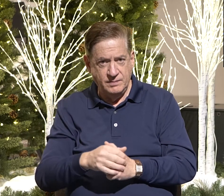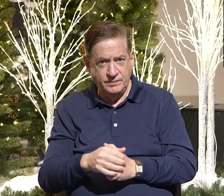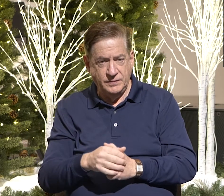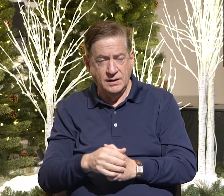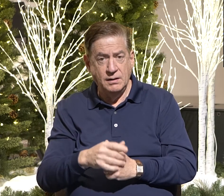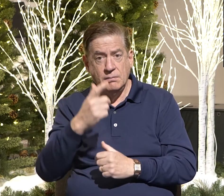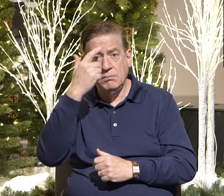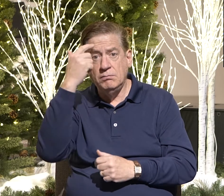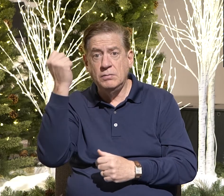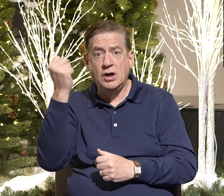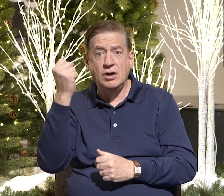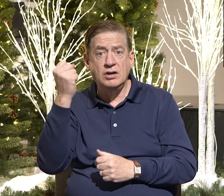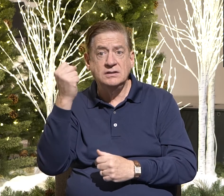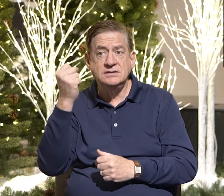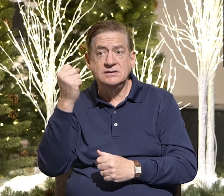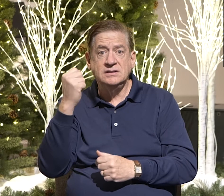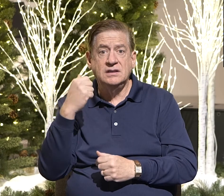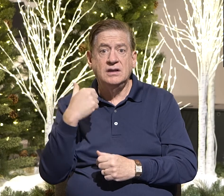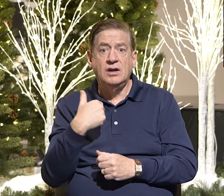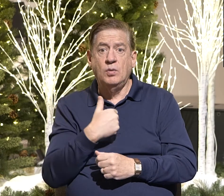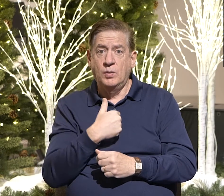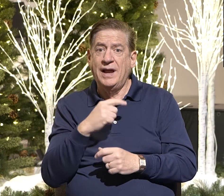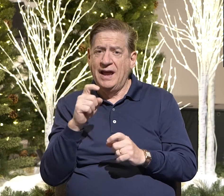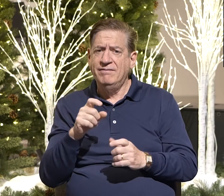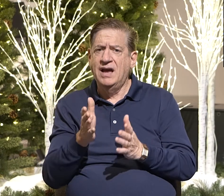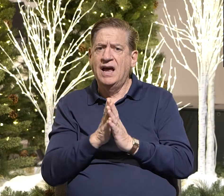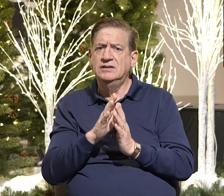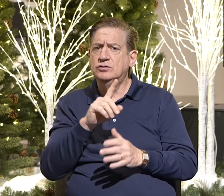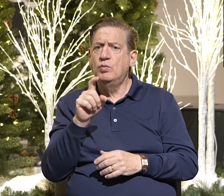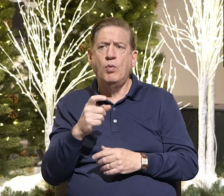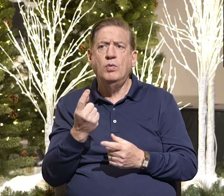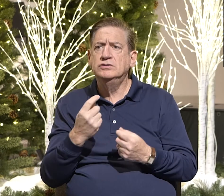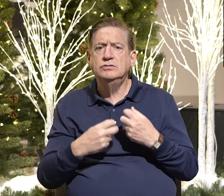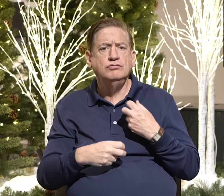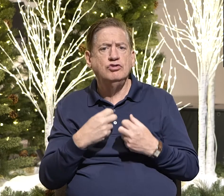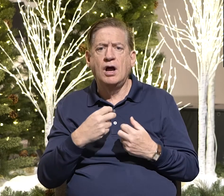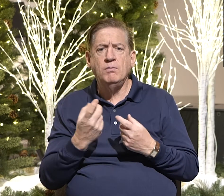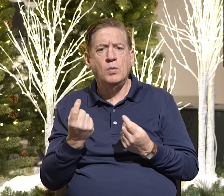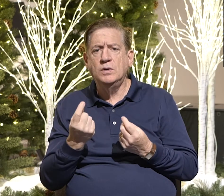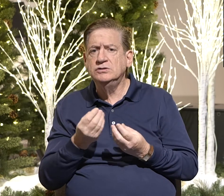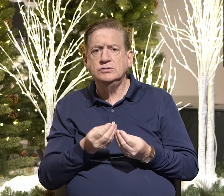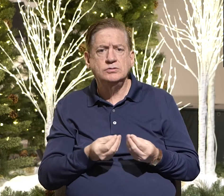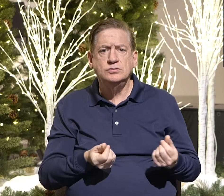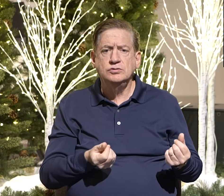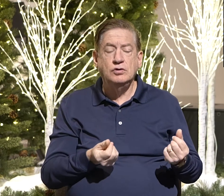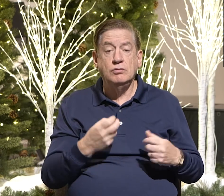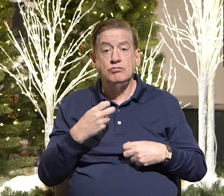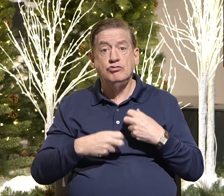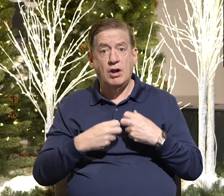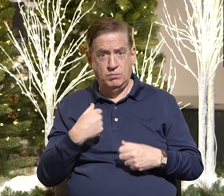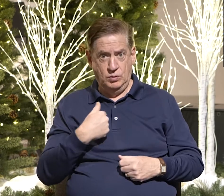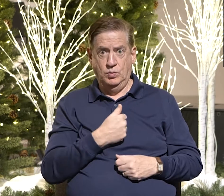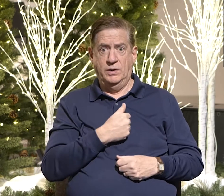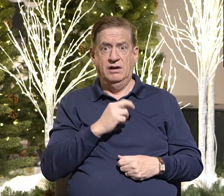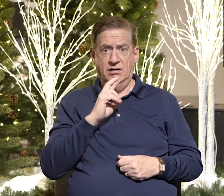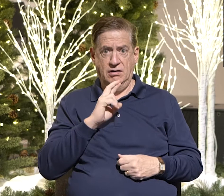We covered what is the, we talked about, it's like we asked that question, what is the problem and what is the solution? The problem is we are.